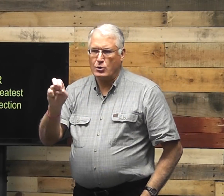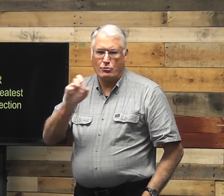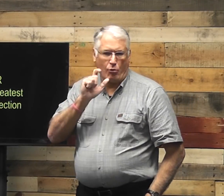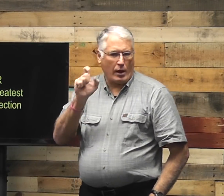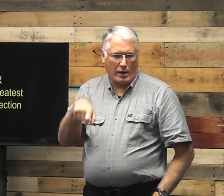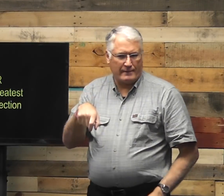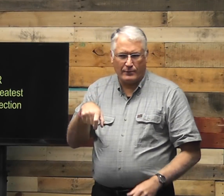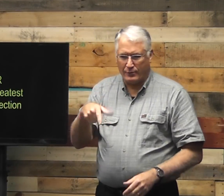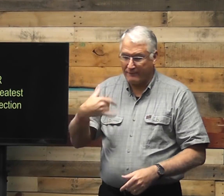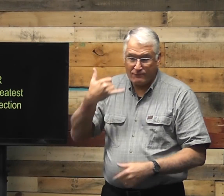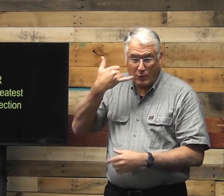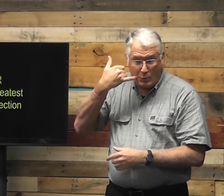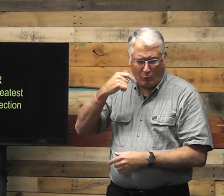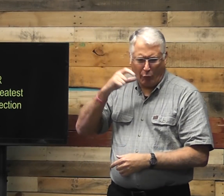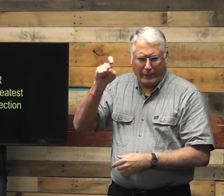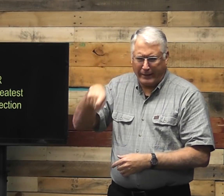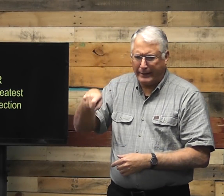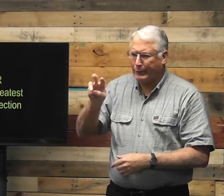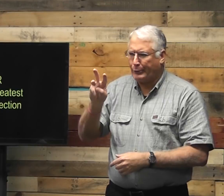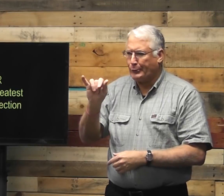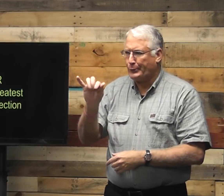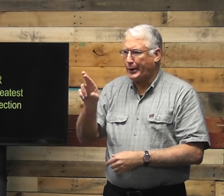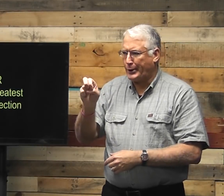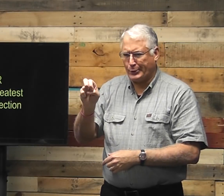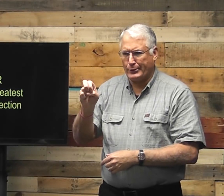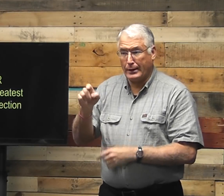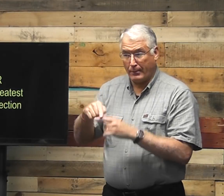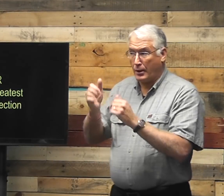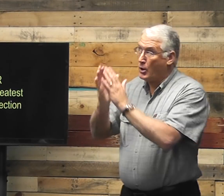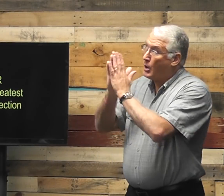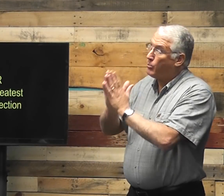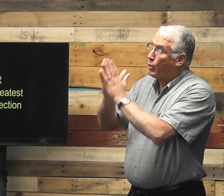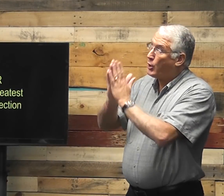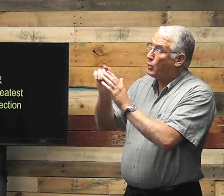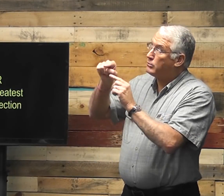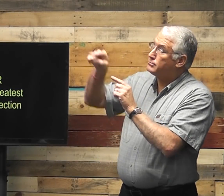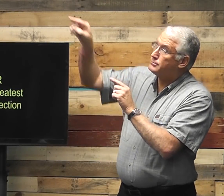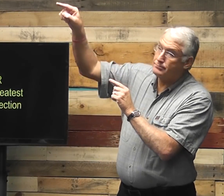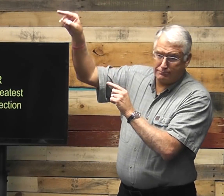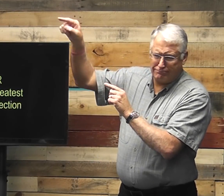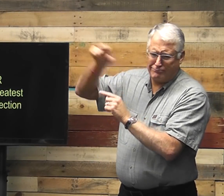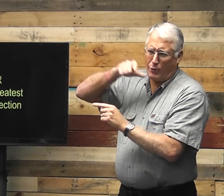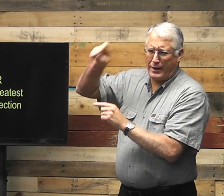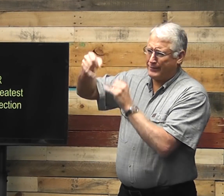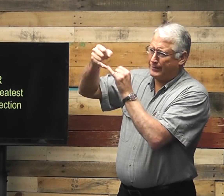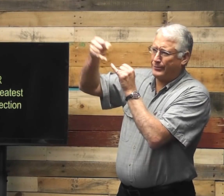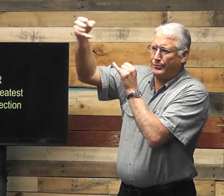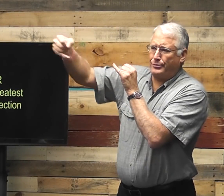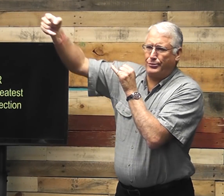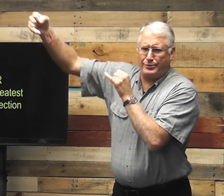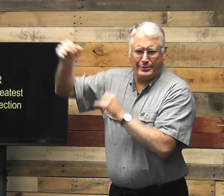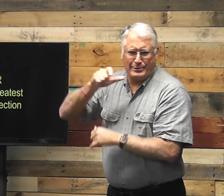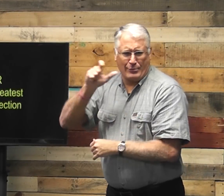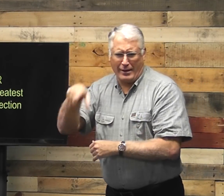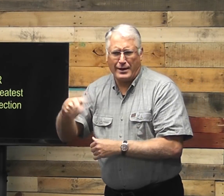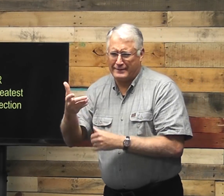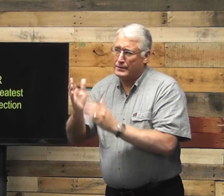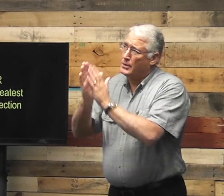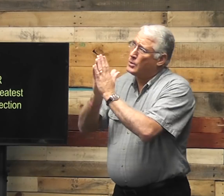to have wires connected to do prayer. You don't have to have a phone to stay connected, you know, you don't have to have a